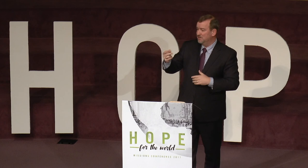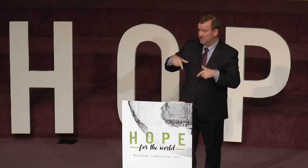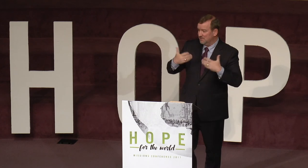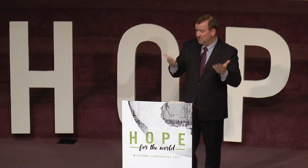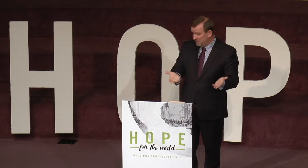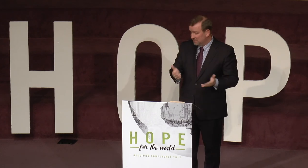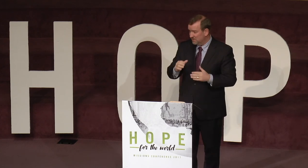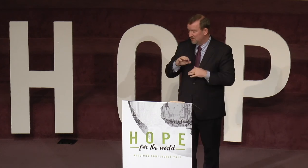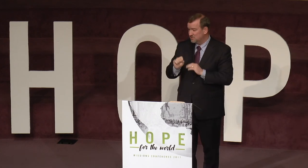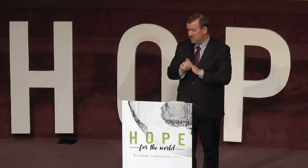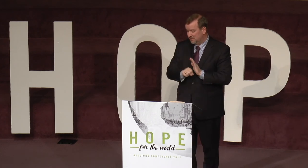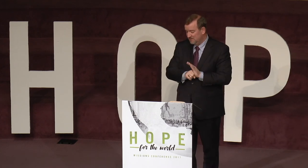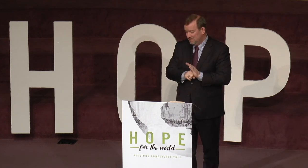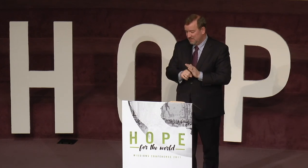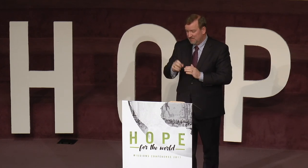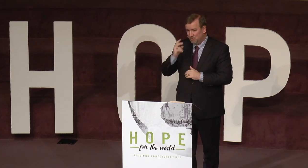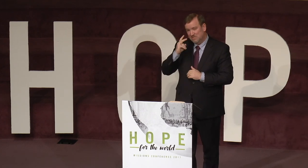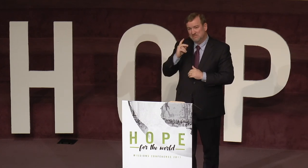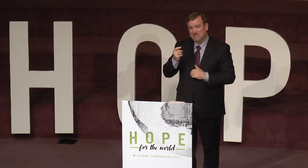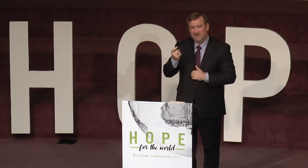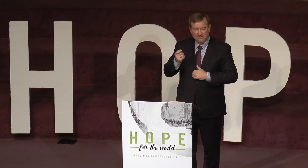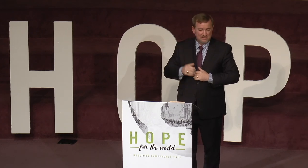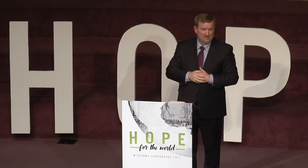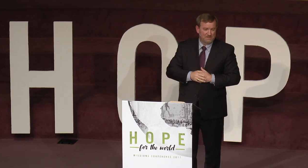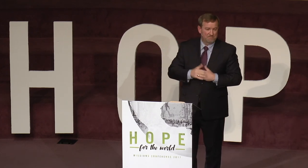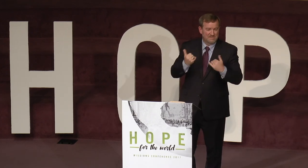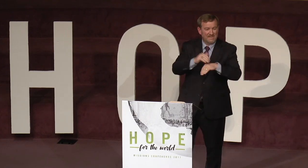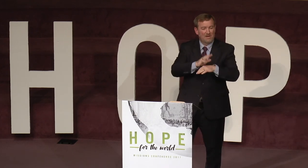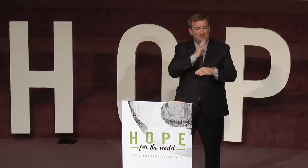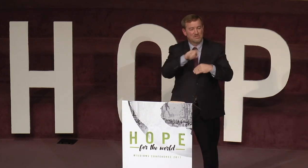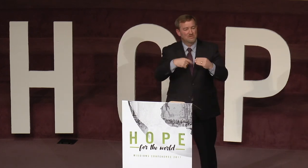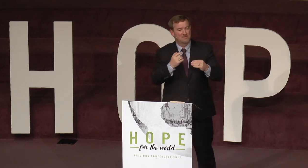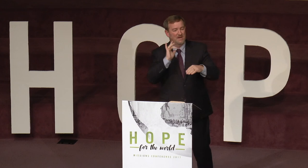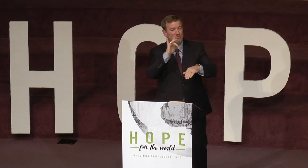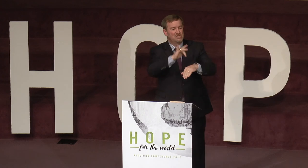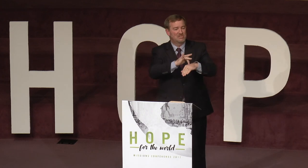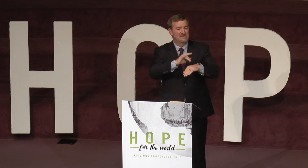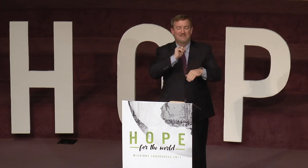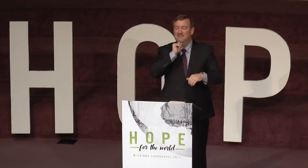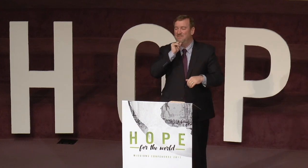hearing that live here in our state, and we'll get to see that in just a little bit. But tonight, I want to talk to you about reaching the